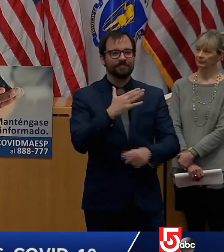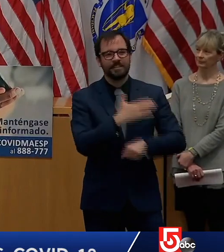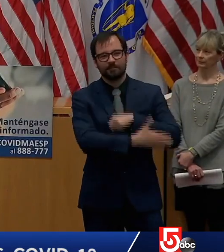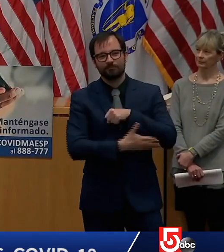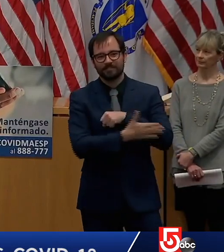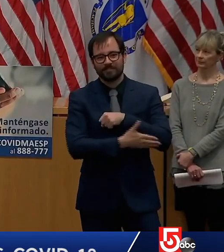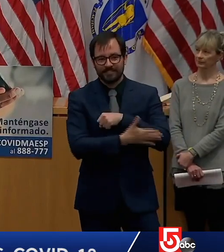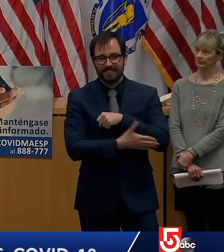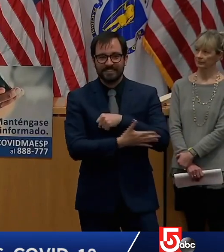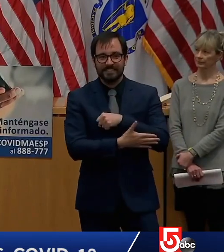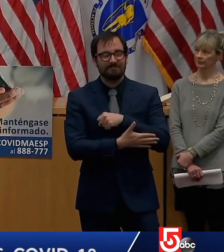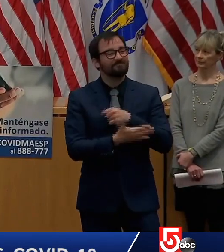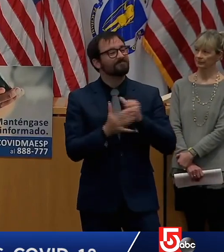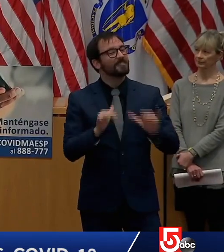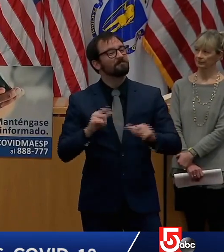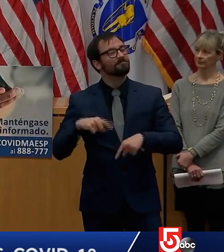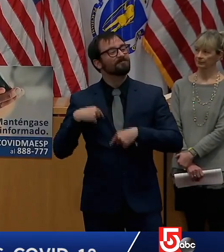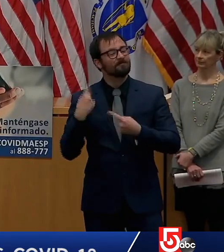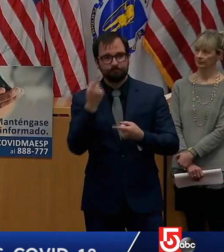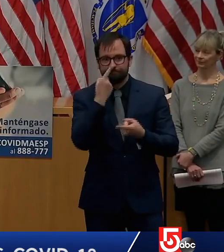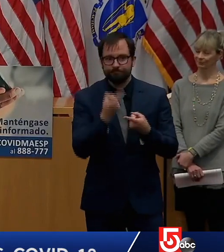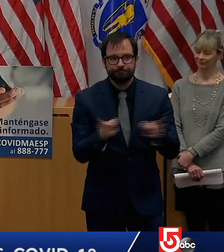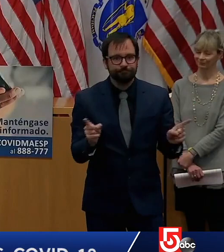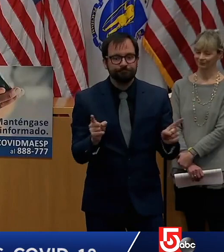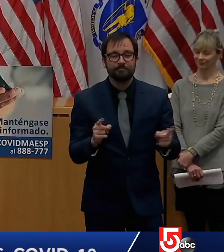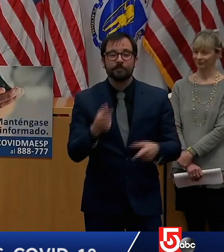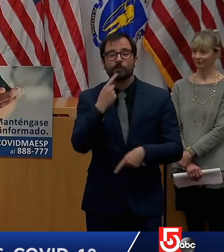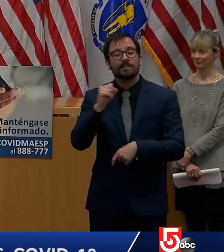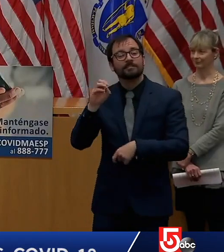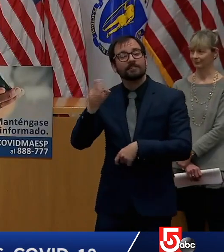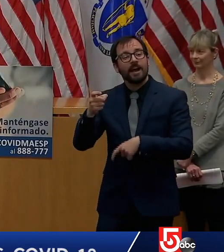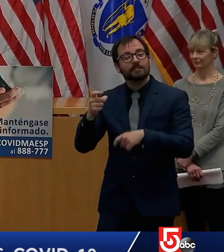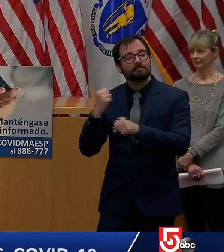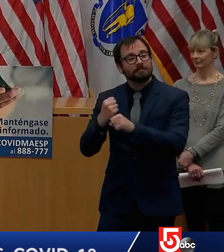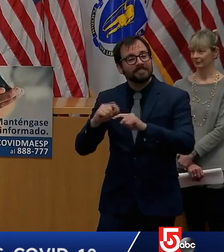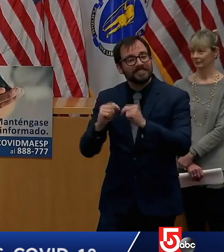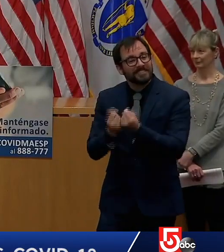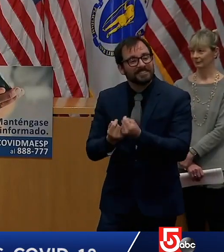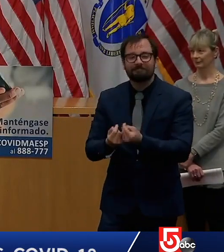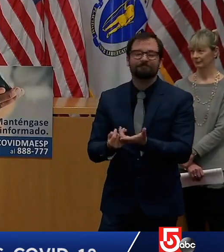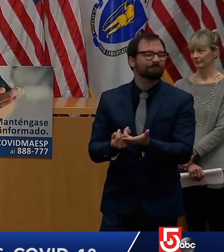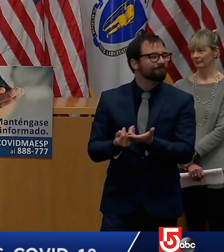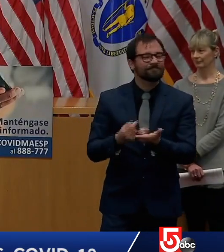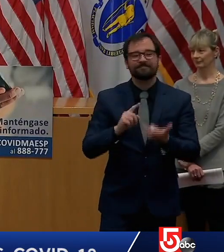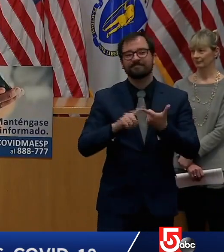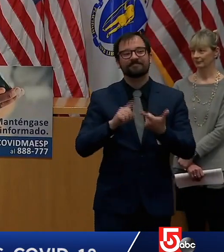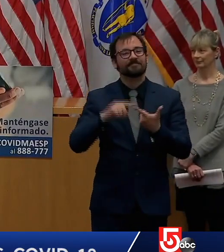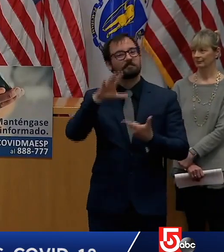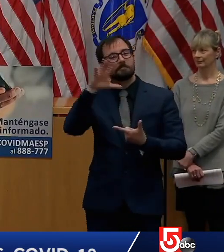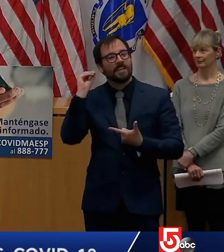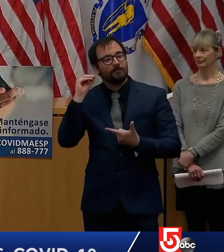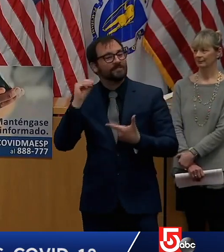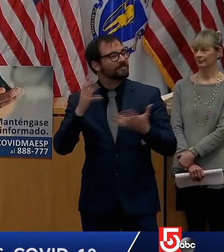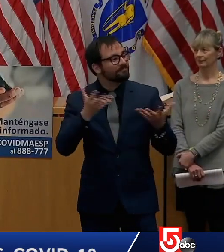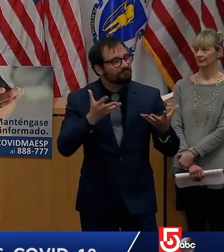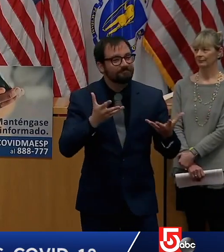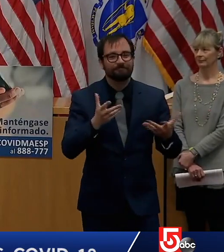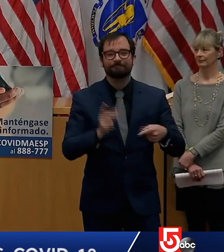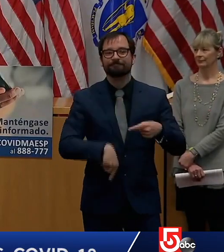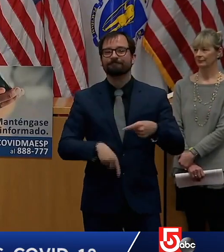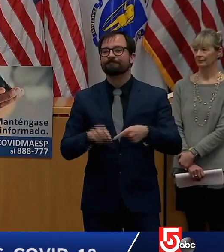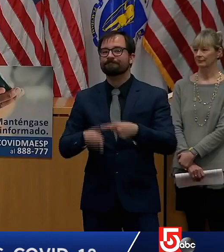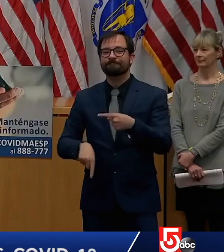on no red sox game to watch while you should have been working these aren't small things to miss out on for people in massachusetts